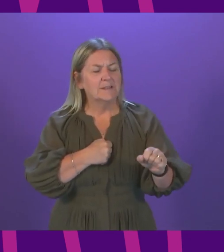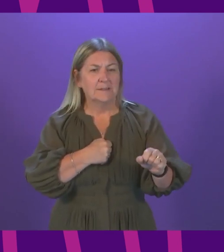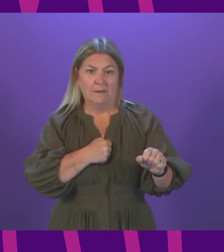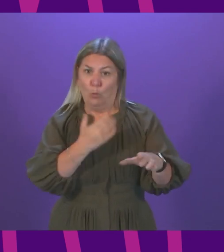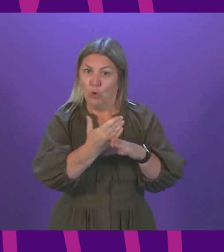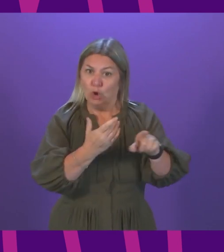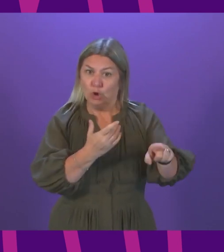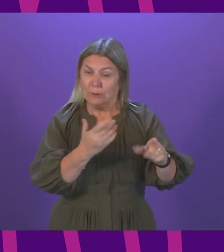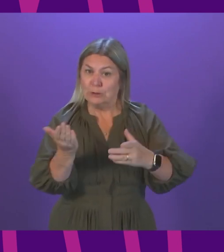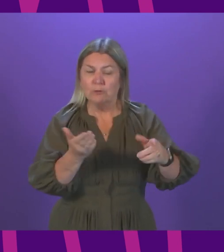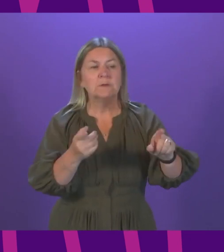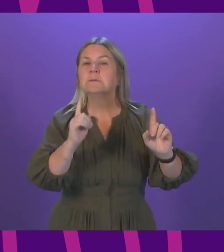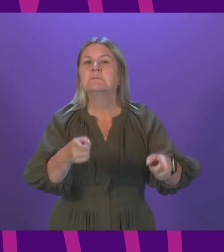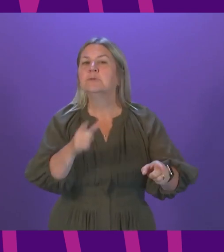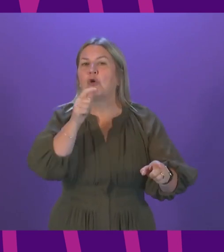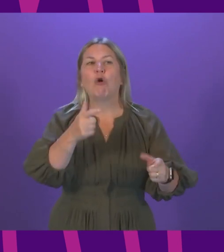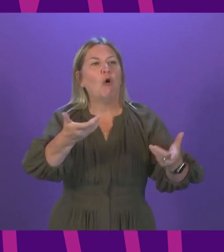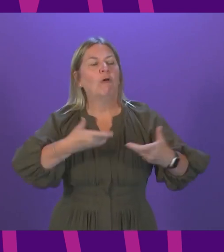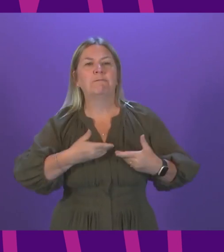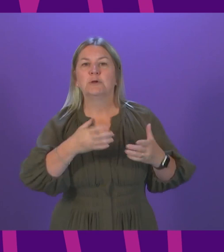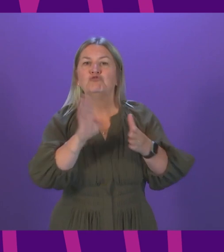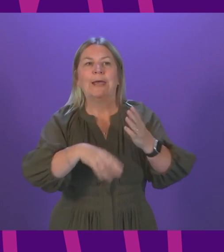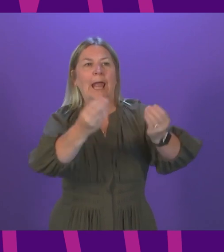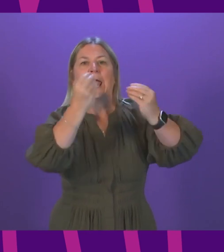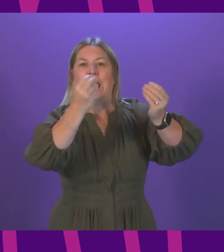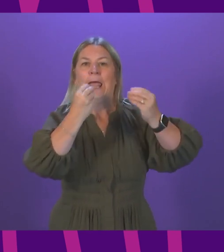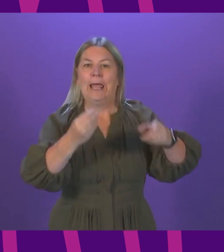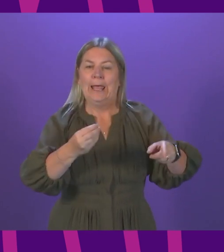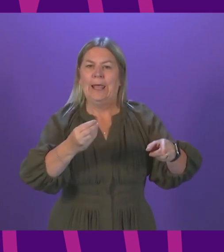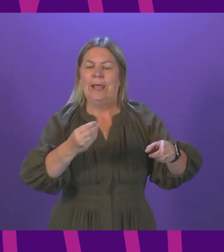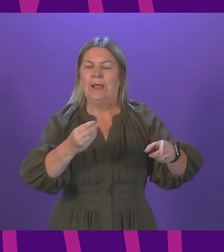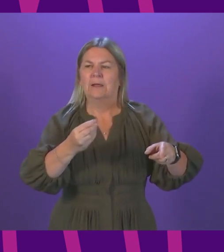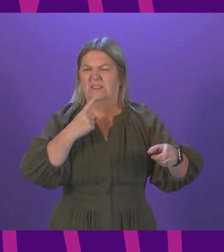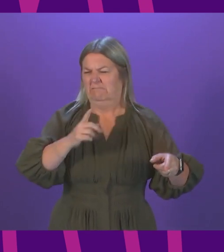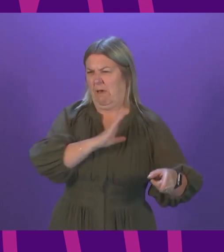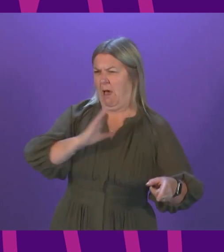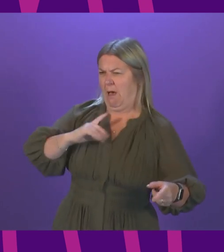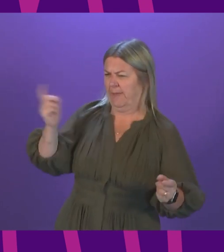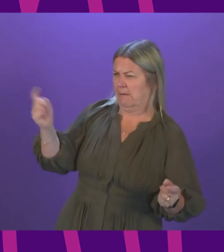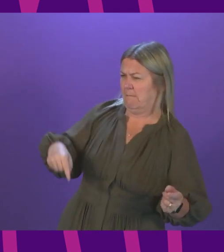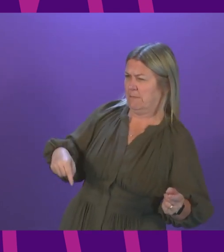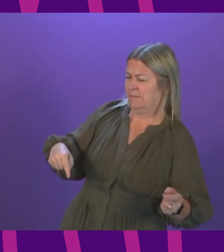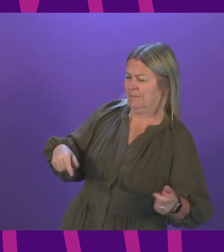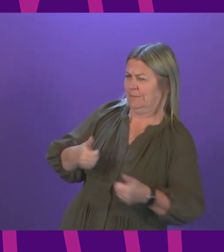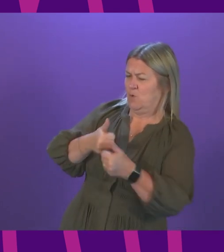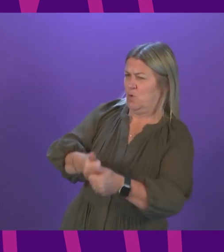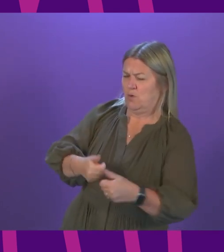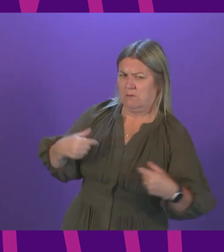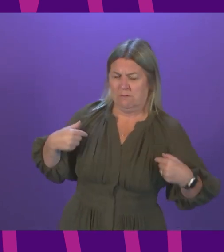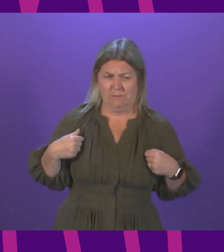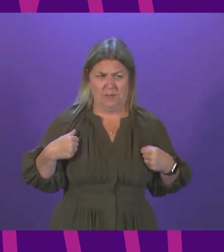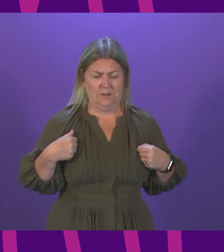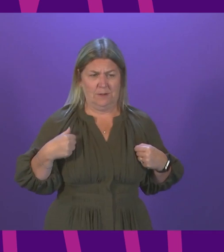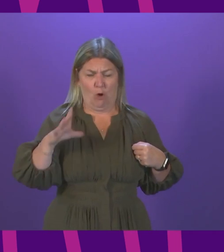for them to help with these workforce issues. They're baffled that the army is being brought in before they're being used, despite many of them having blue light